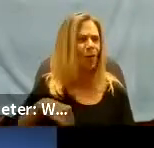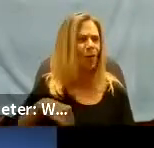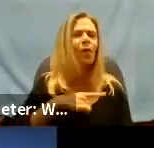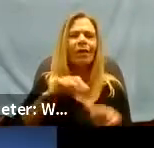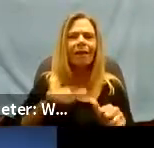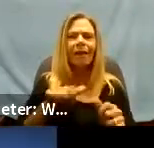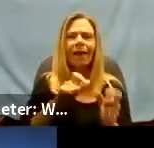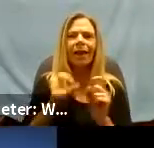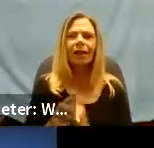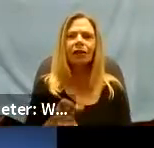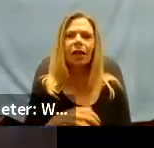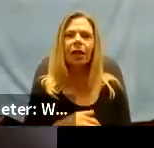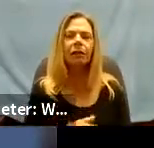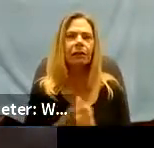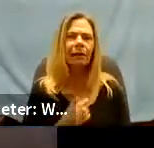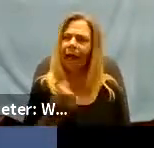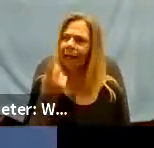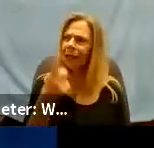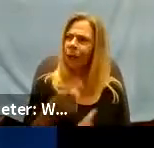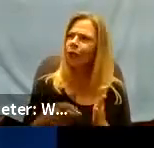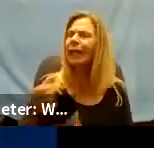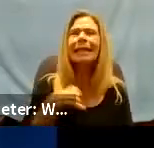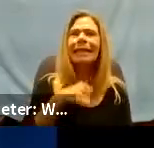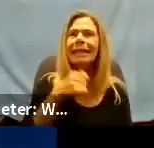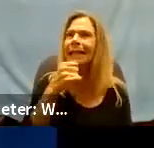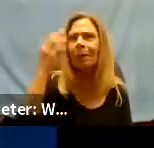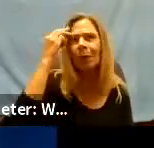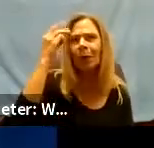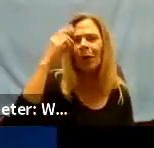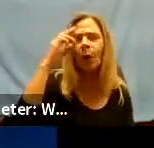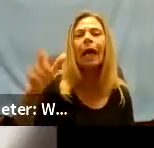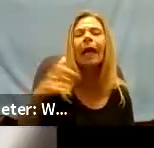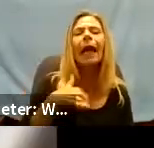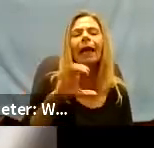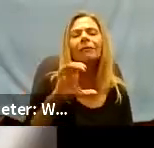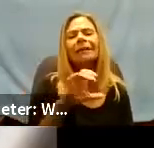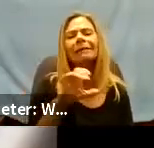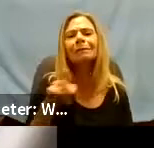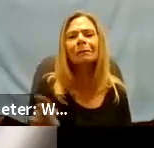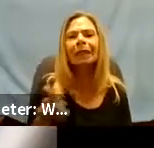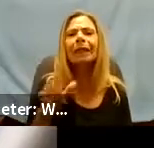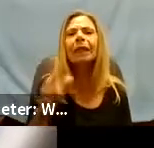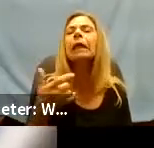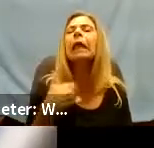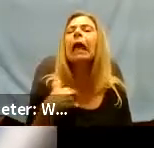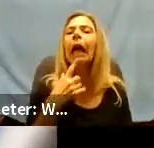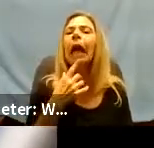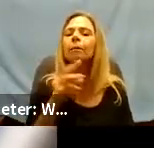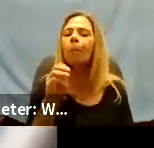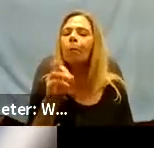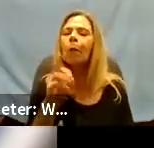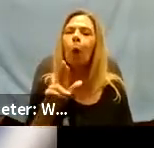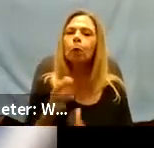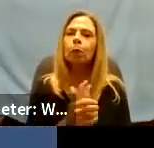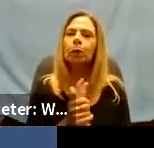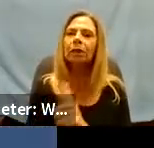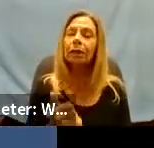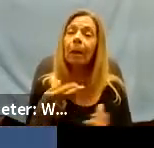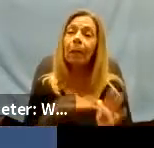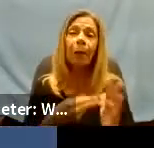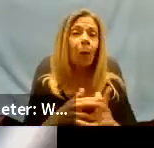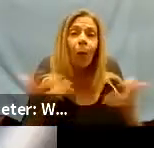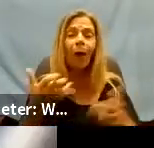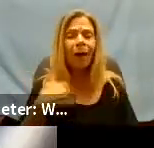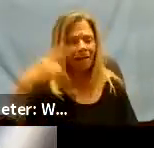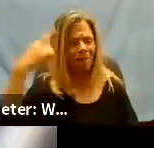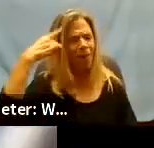from over there. My friend is not a retard. He's got cerebral palsy. See, it affects his molar skills. It means that his brain is perfectly functioning while his body's more or less